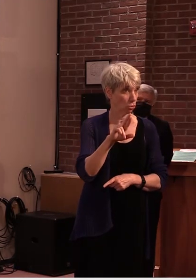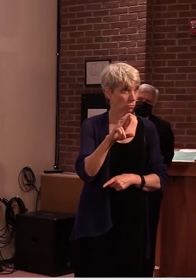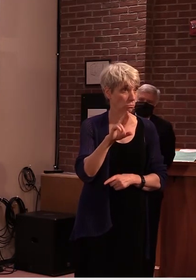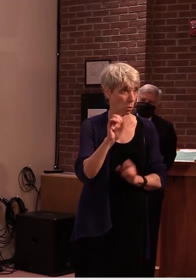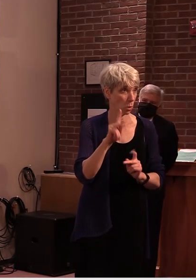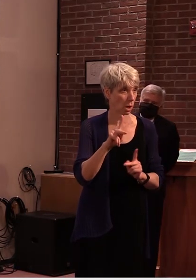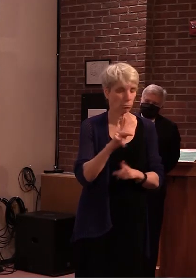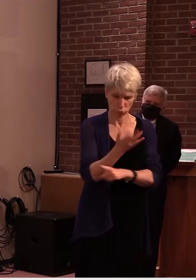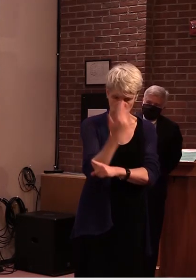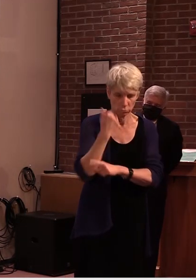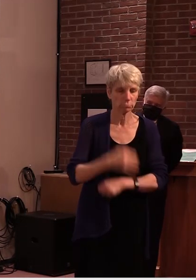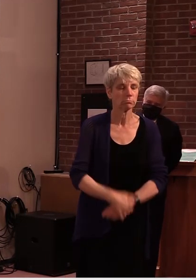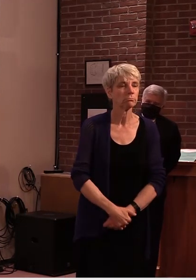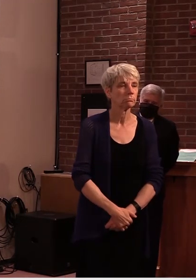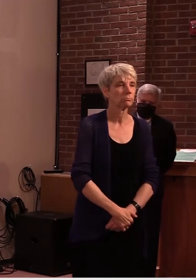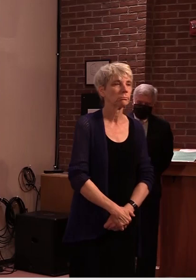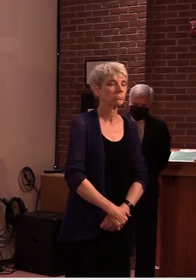fine